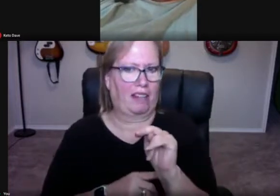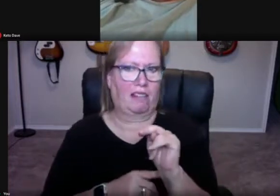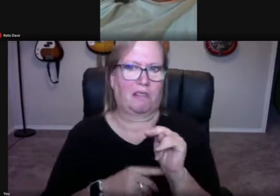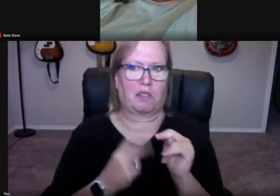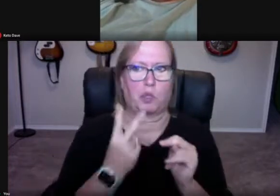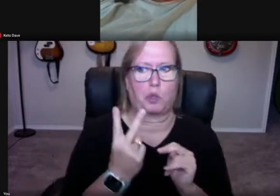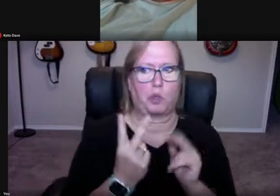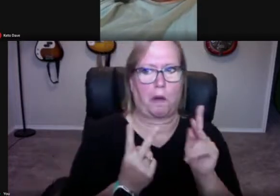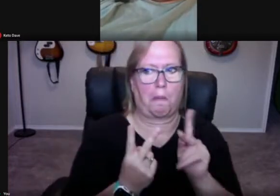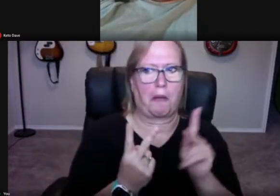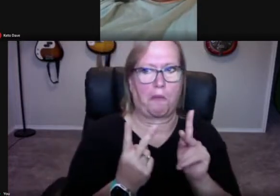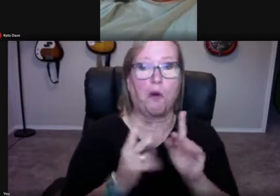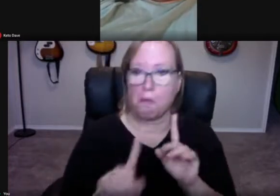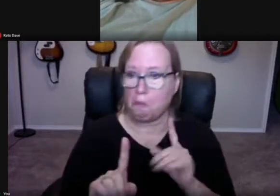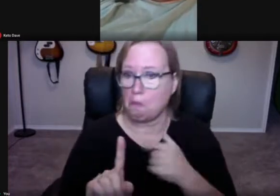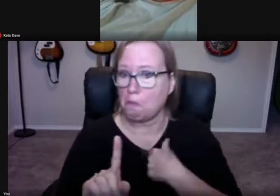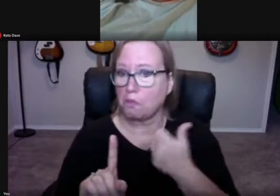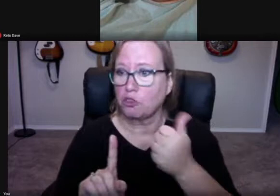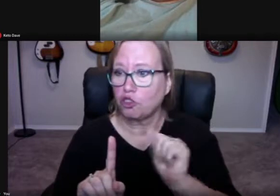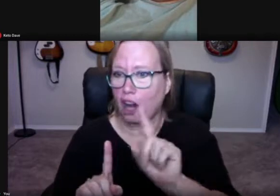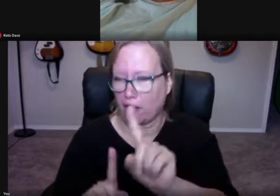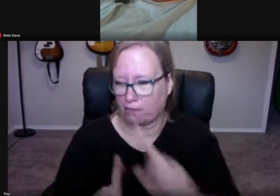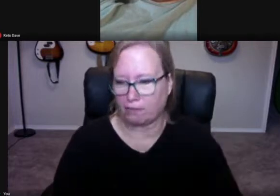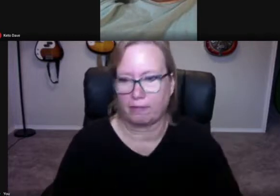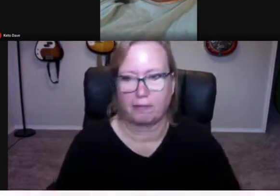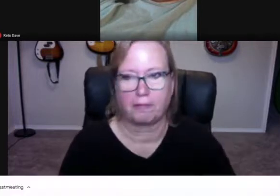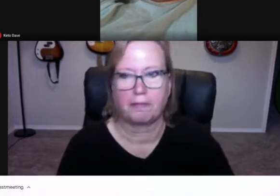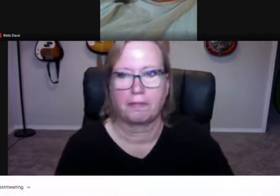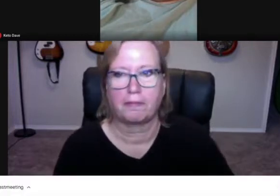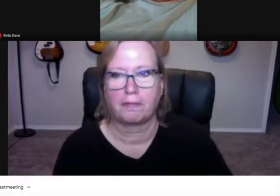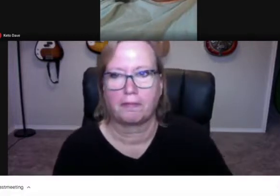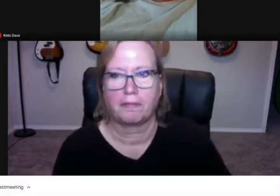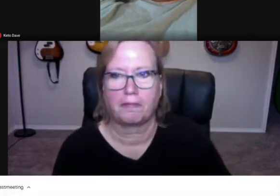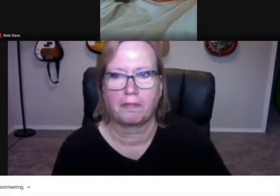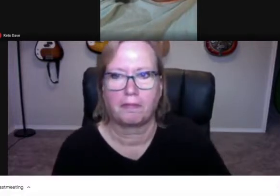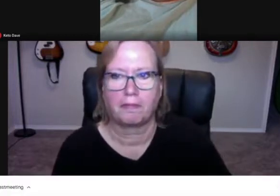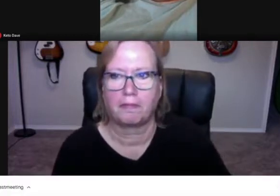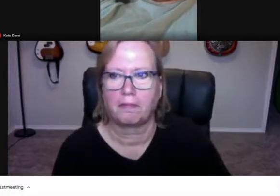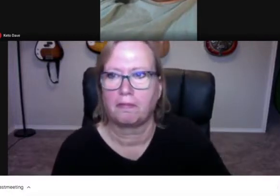I'm trying to see. I'm curious if I can pin two people. Let me try. Hang on.